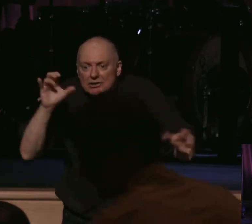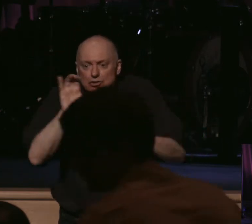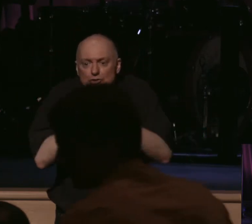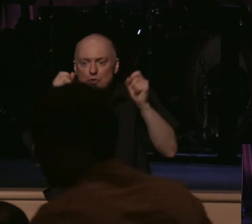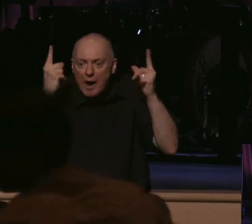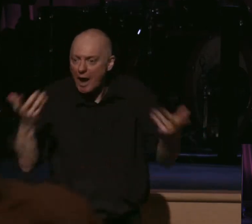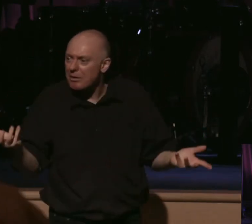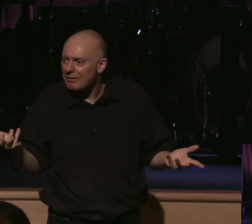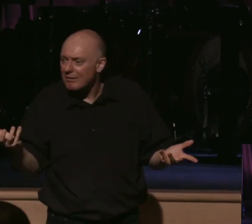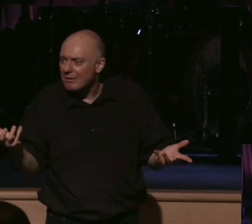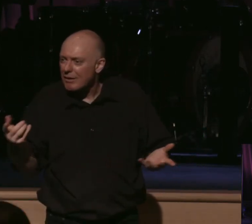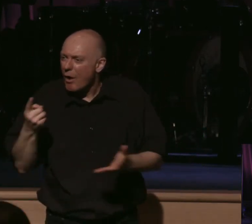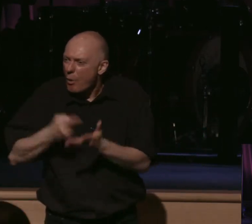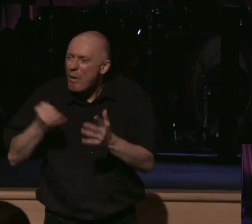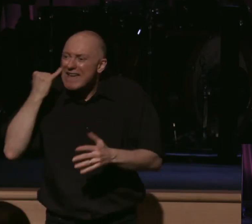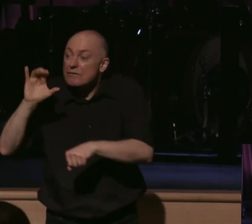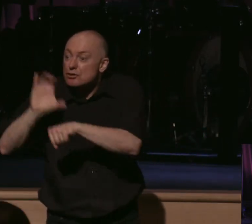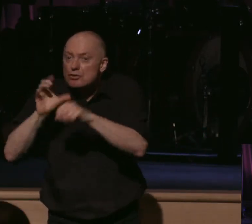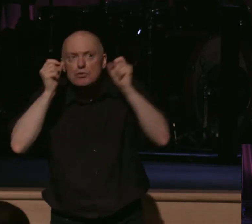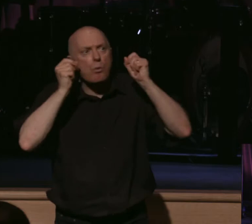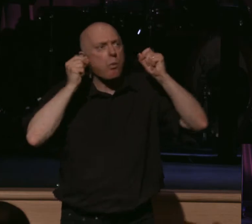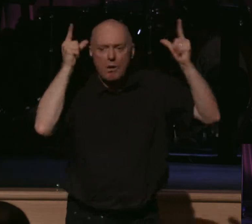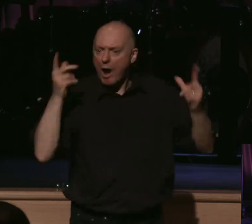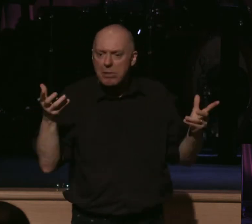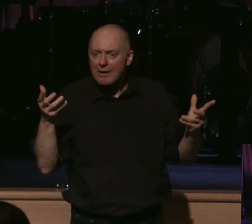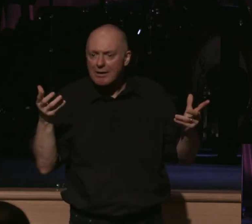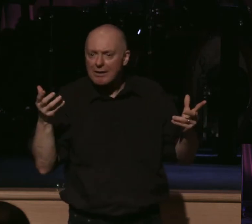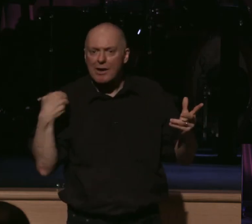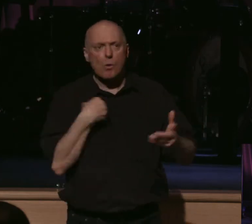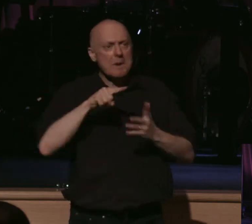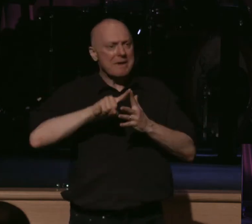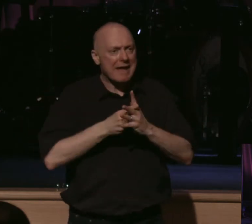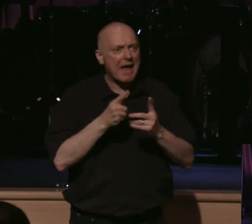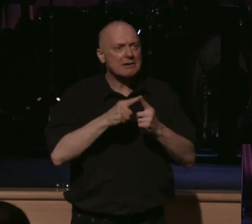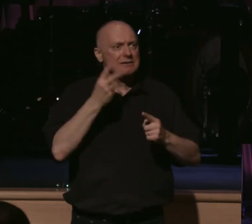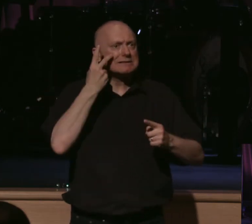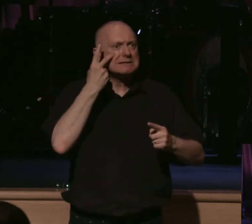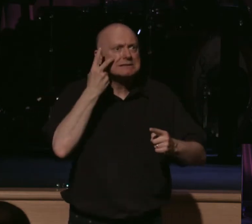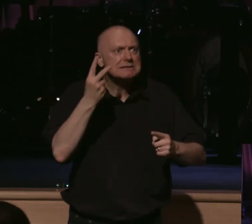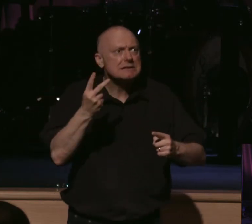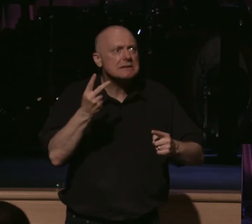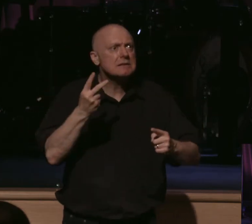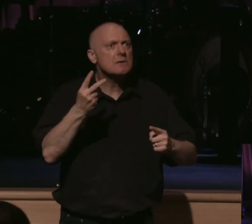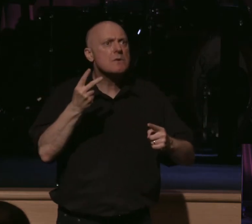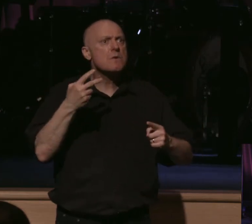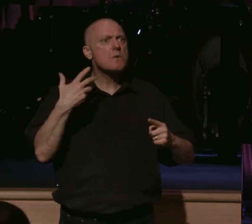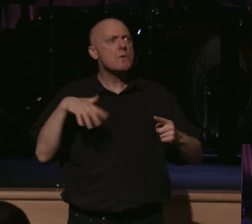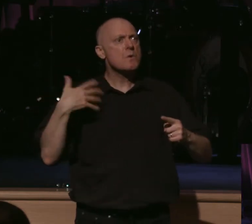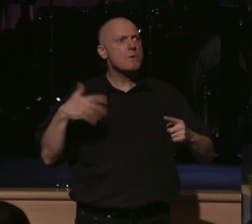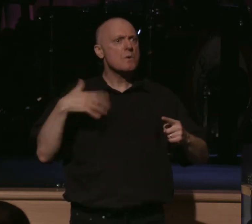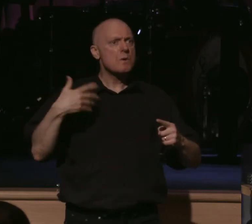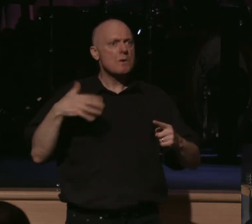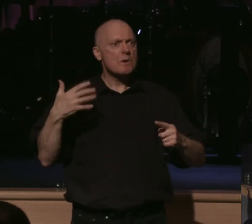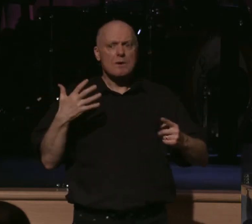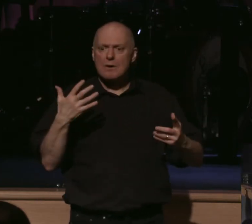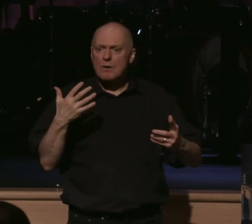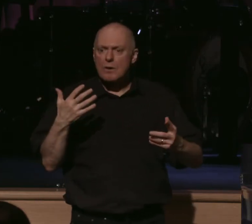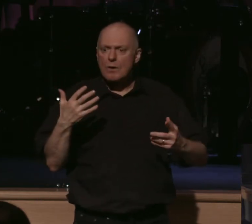Like, what if the church actually woke up? What if we actually began to see with spiritual eyes? What if when the